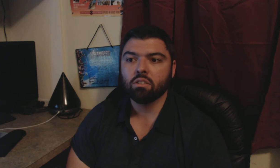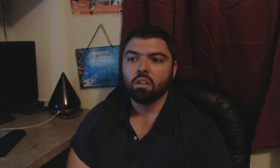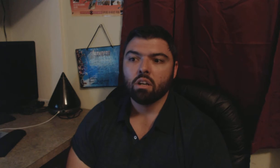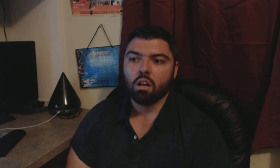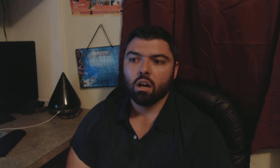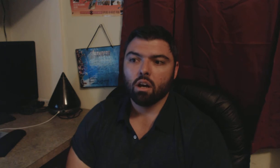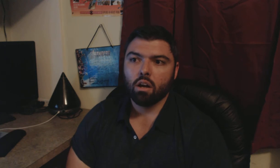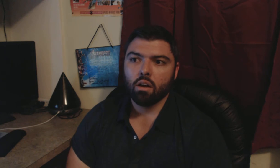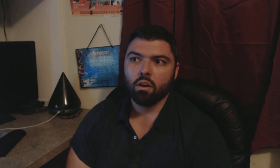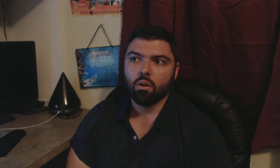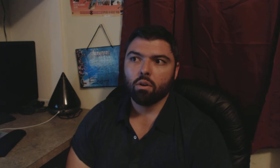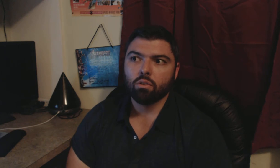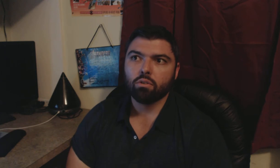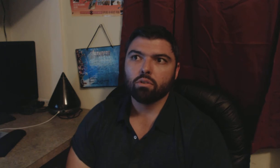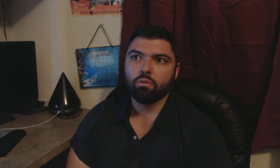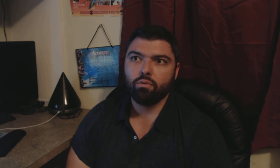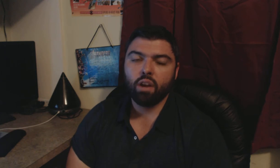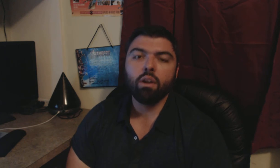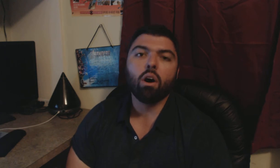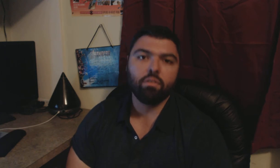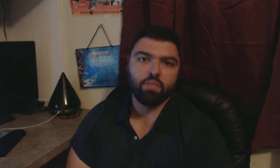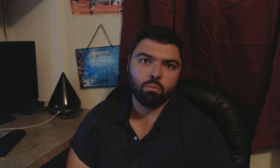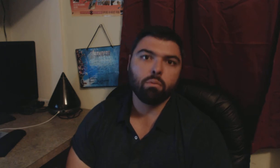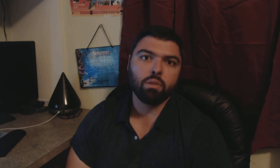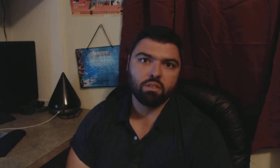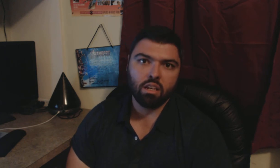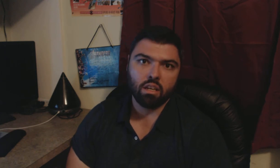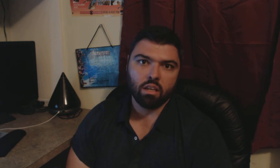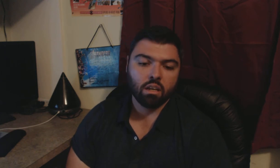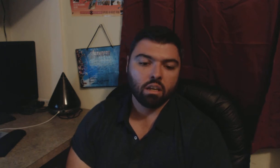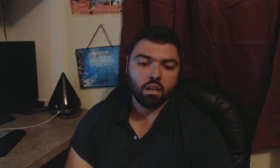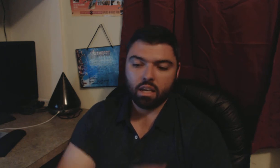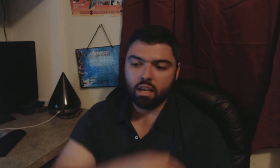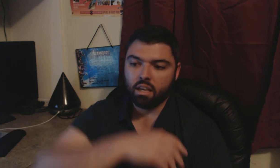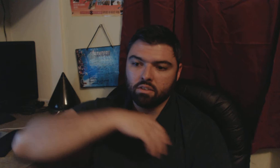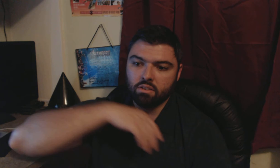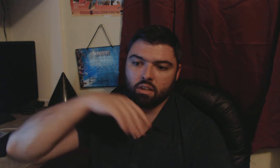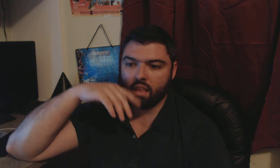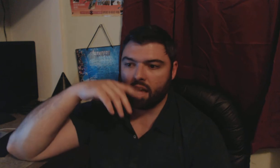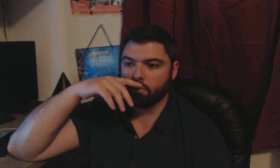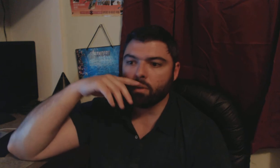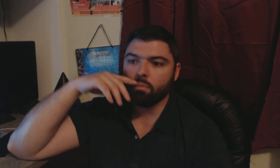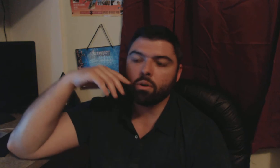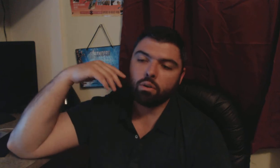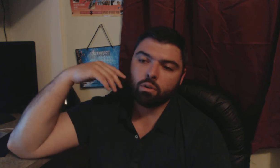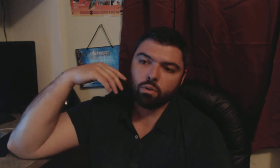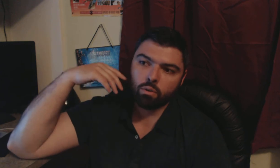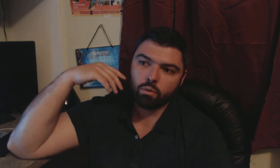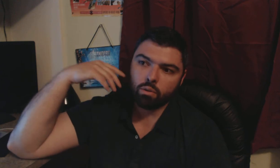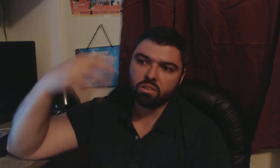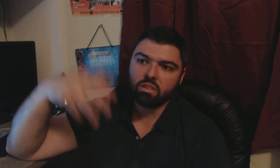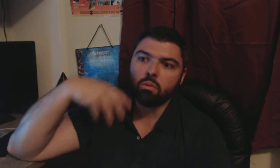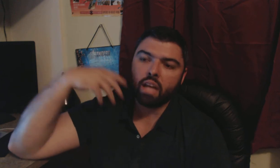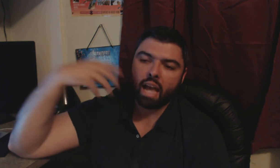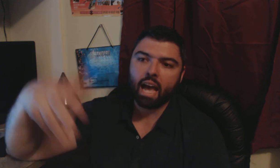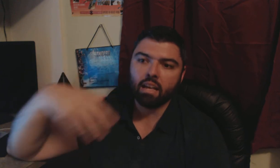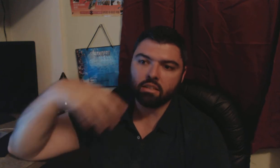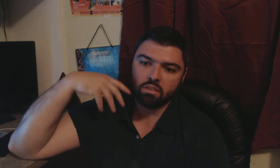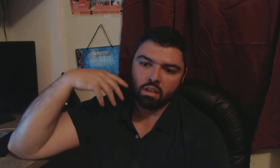very often what we see is that when we're when someone has